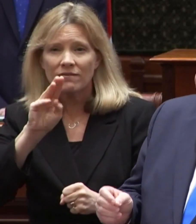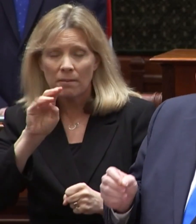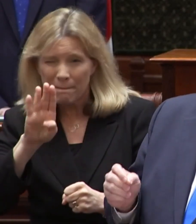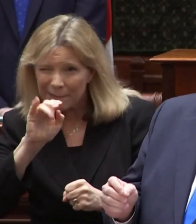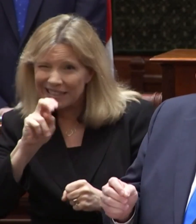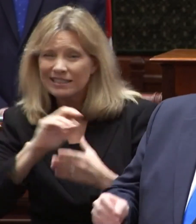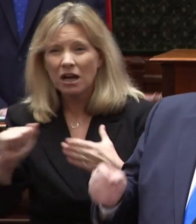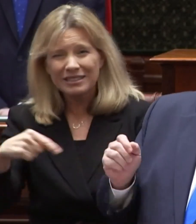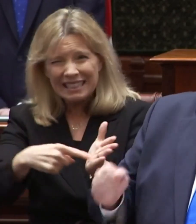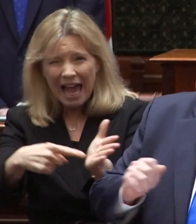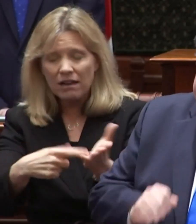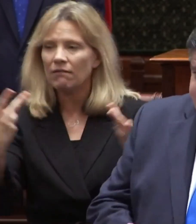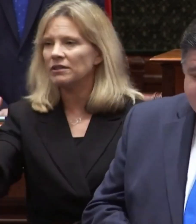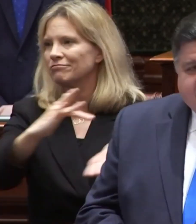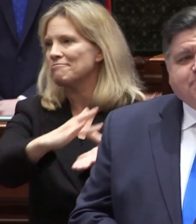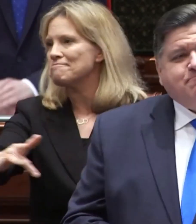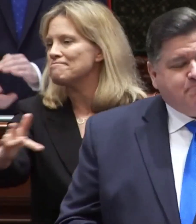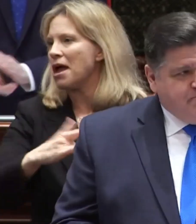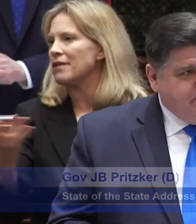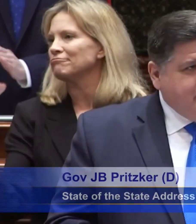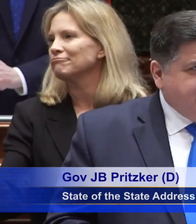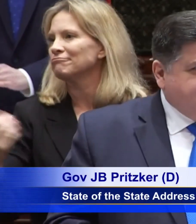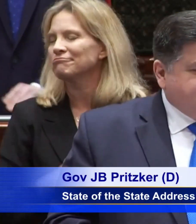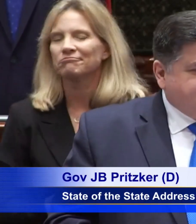of debt? Paid.